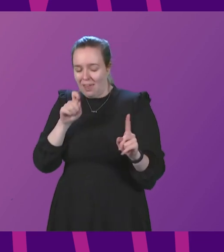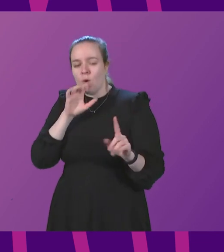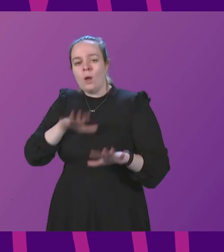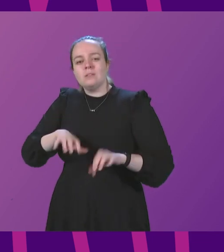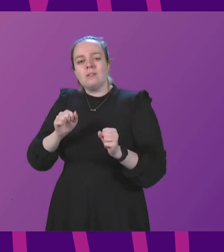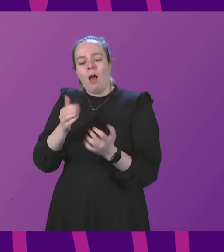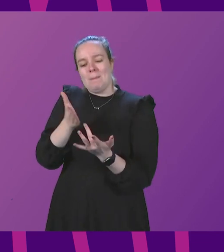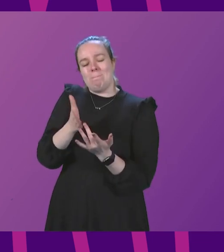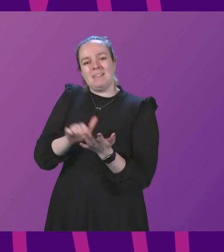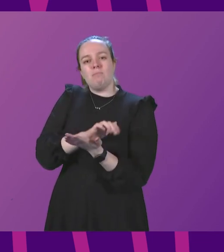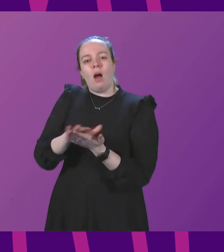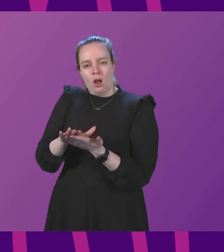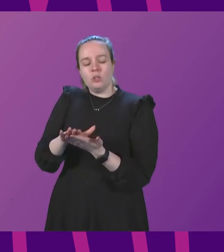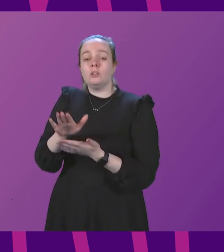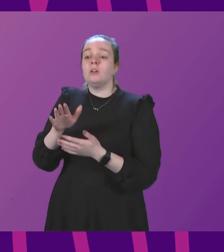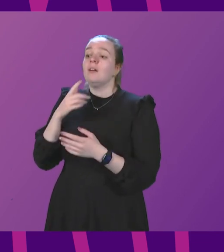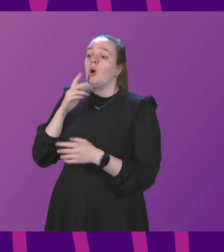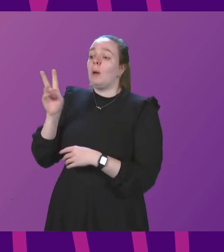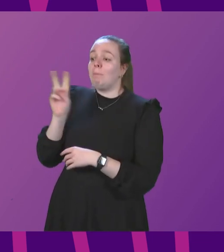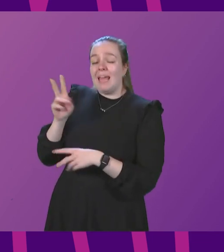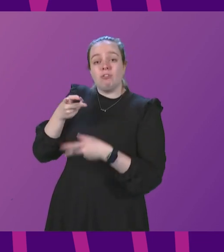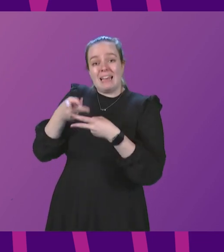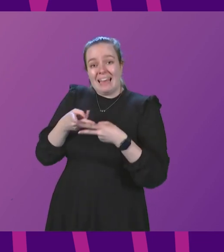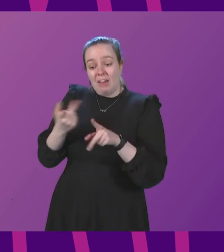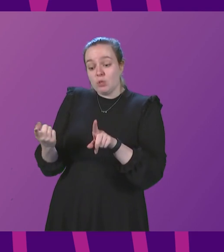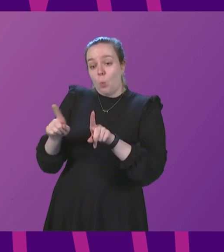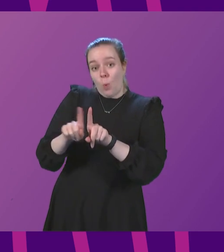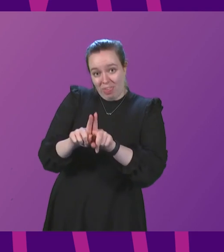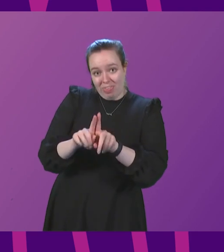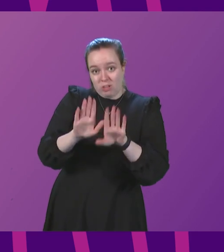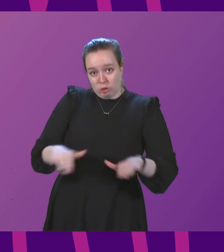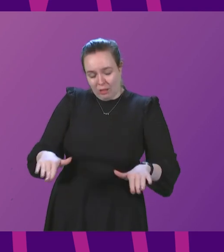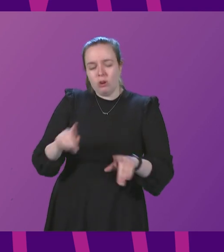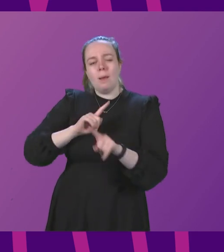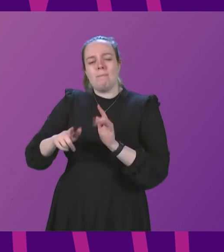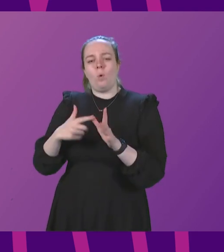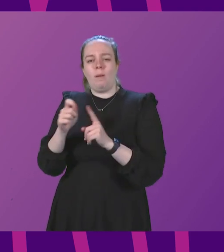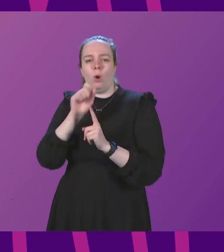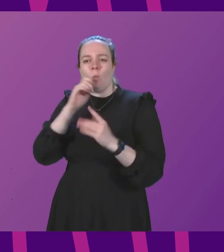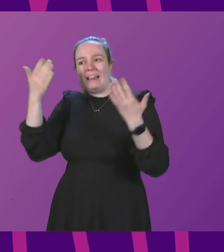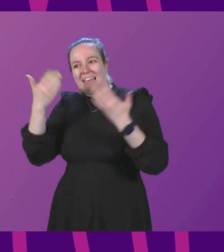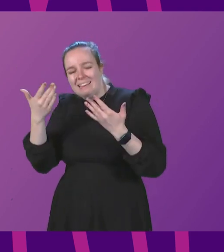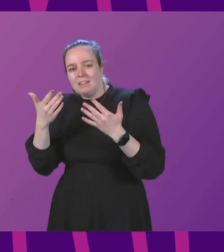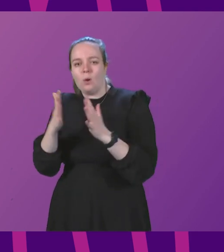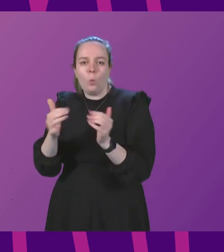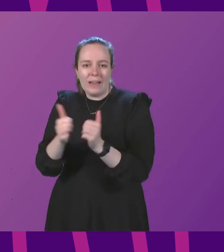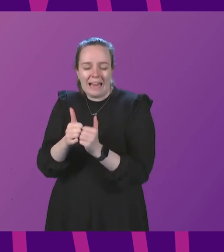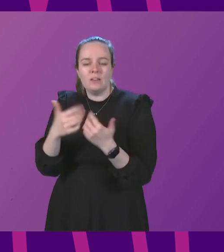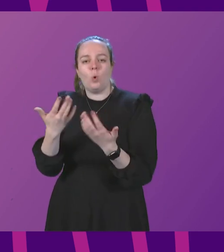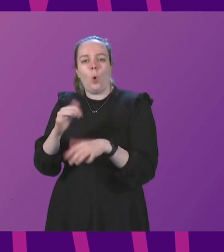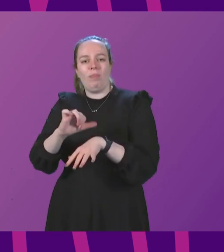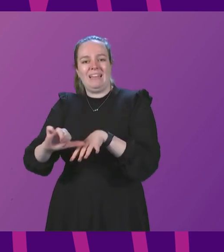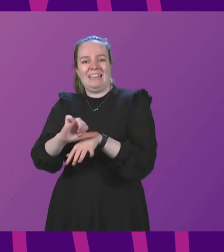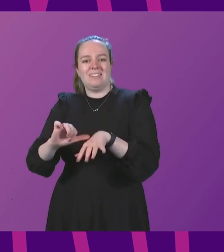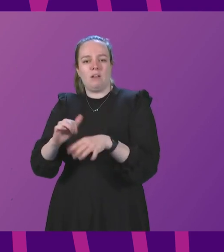mid-March. To allow parents and carers to attend with children, most appointments will be in the evenings, at weekends or during the